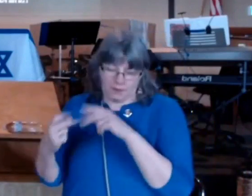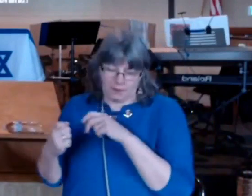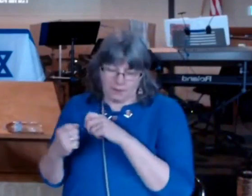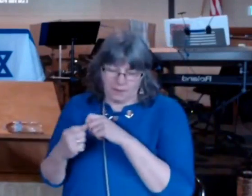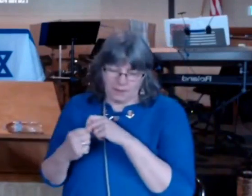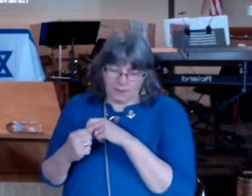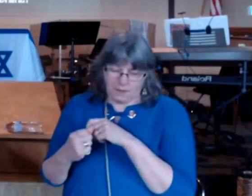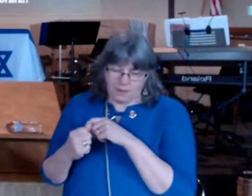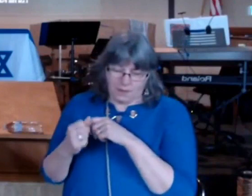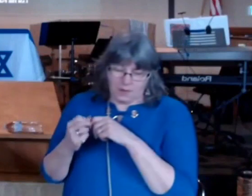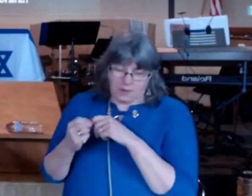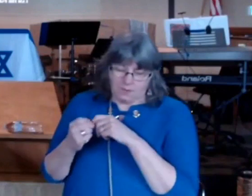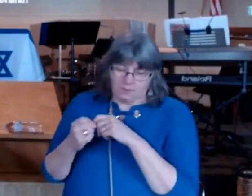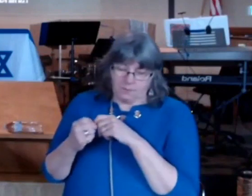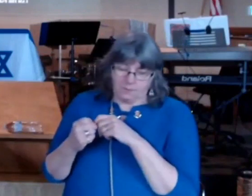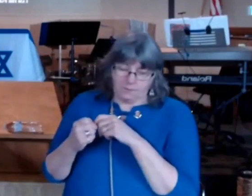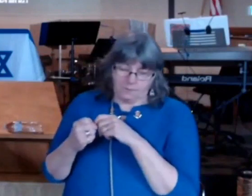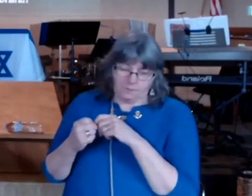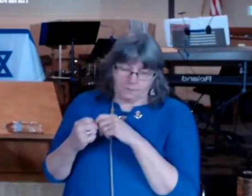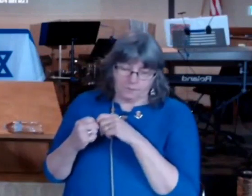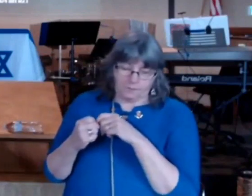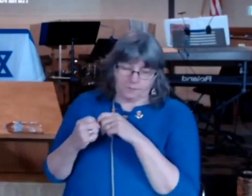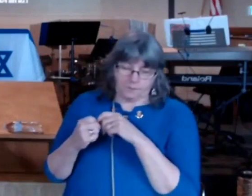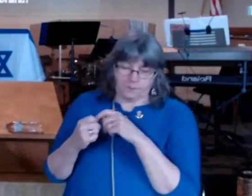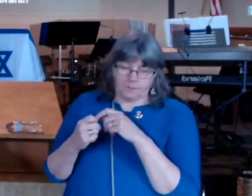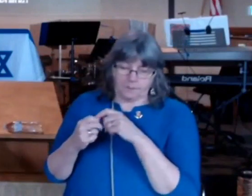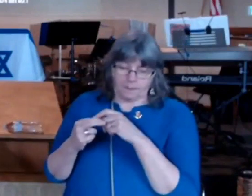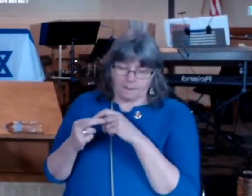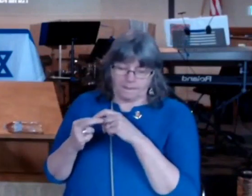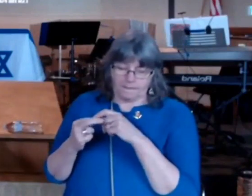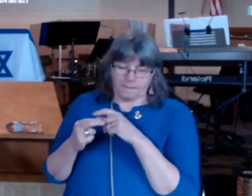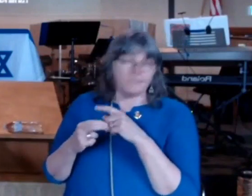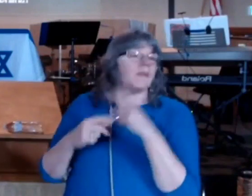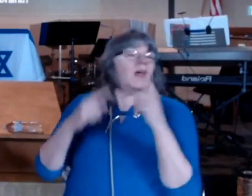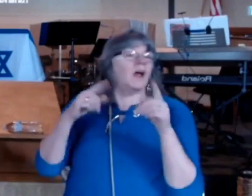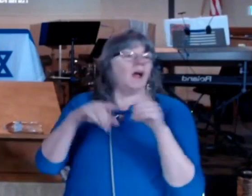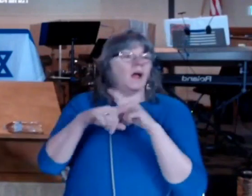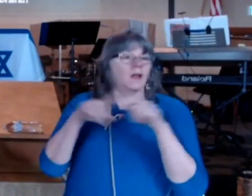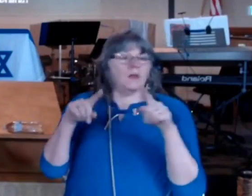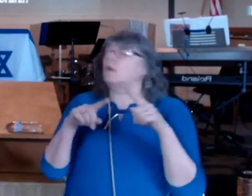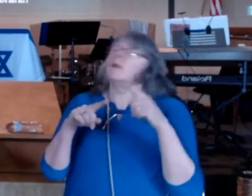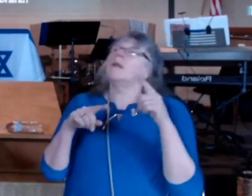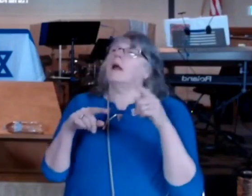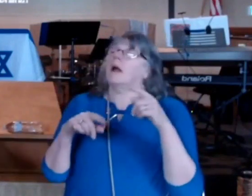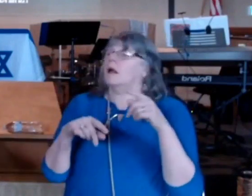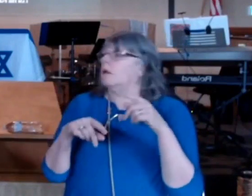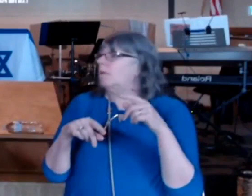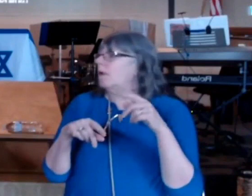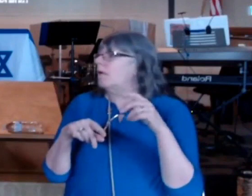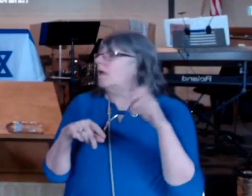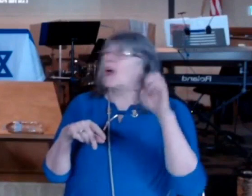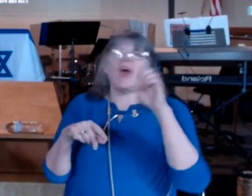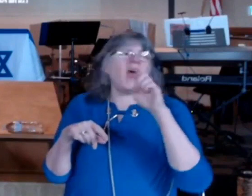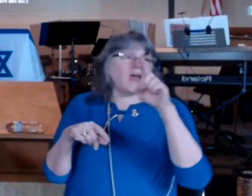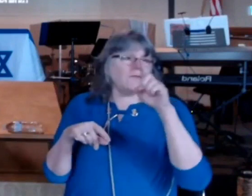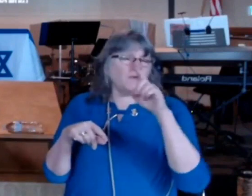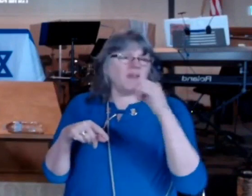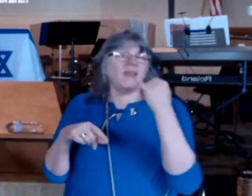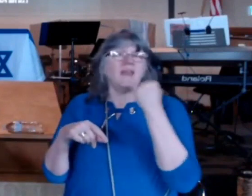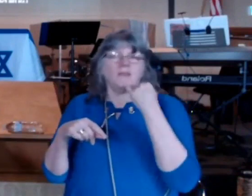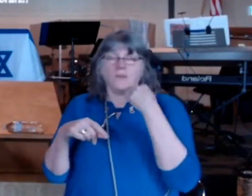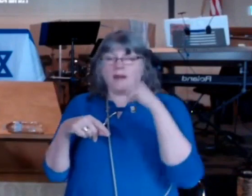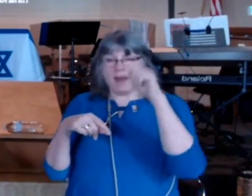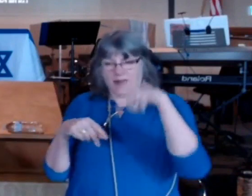not only lepers needed to immerse when they went to the temple for every israeli